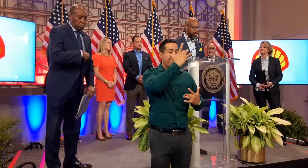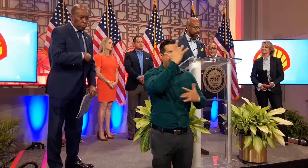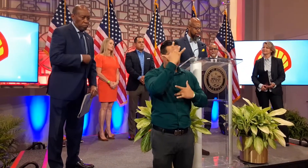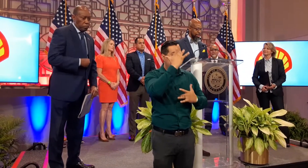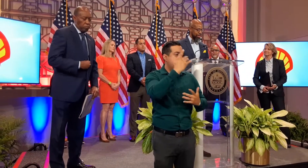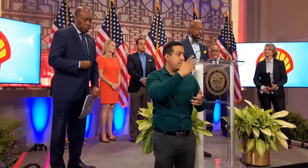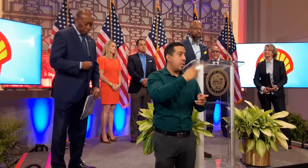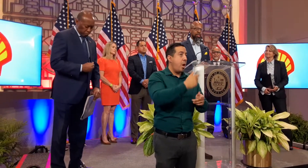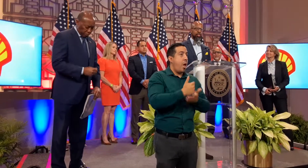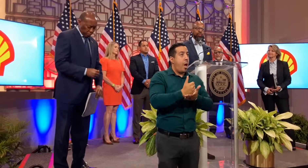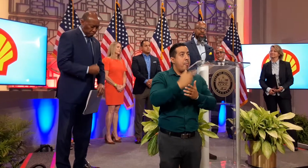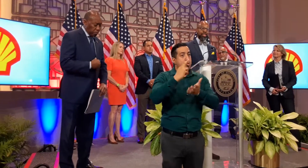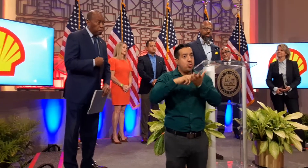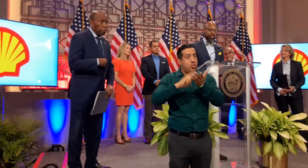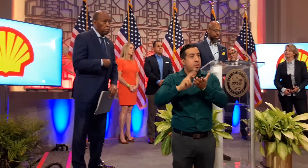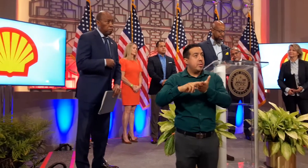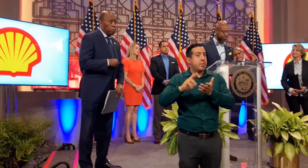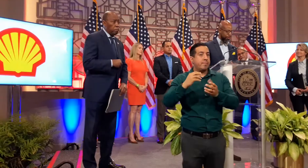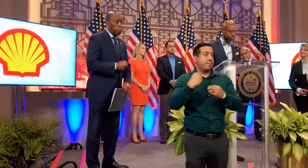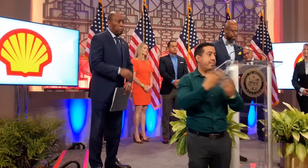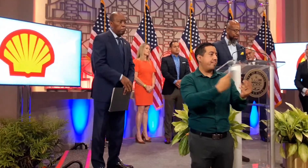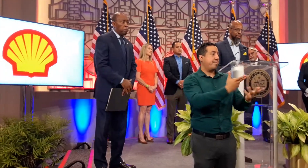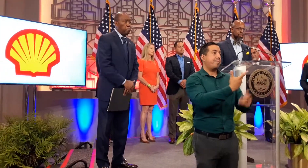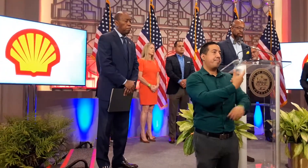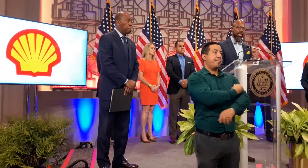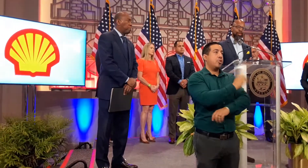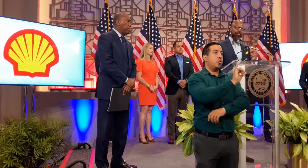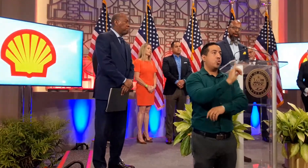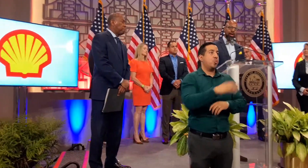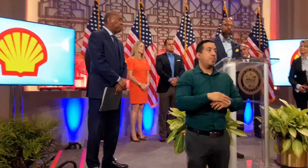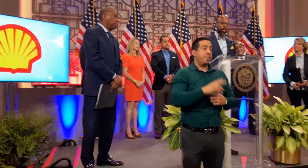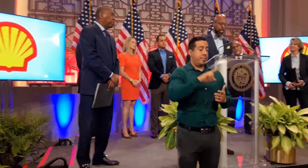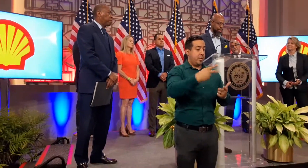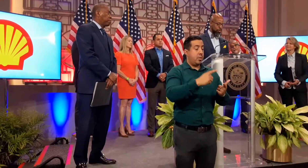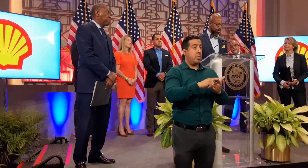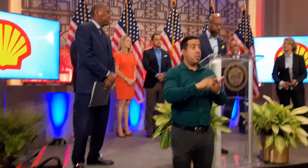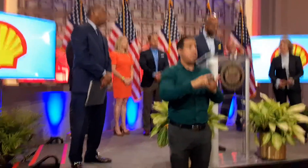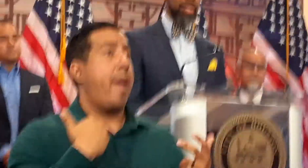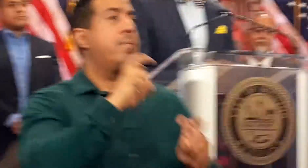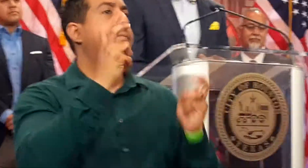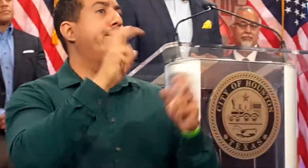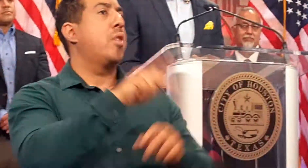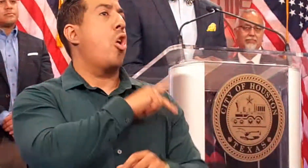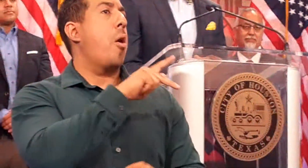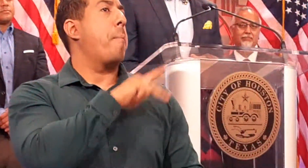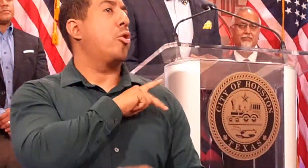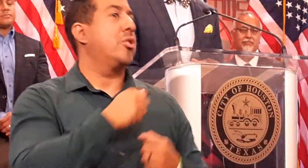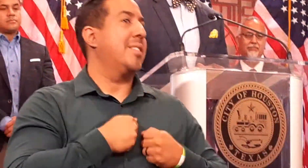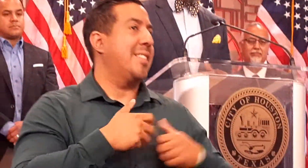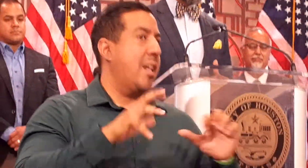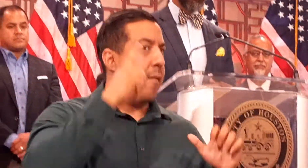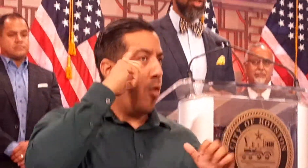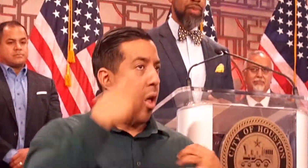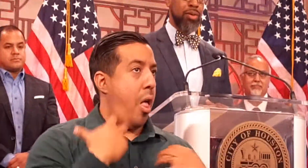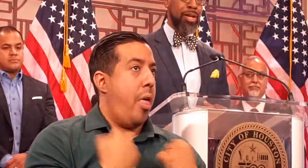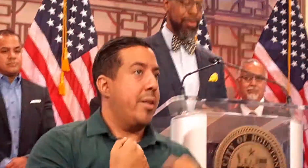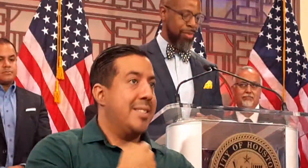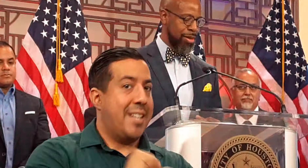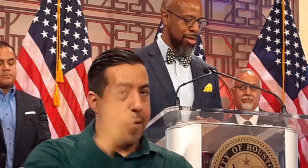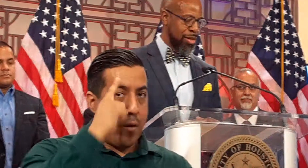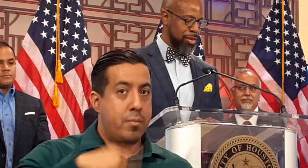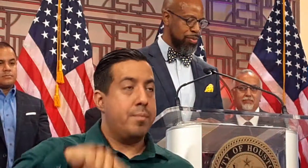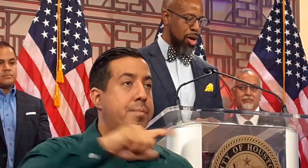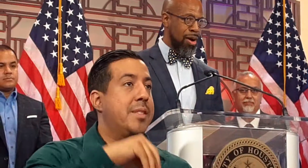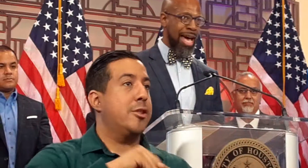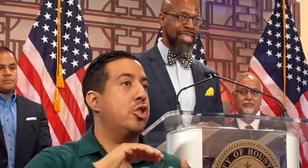treatment and administer vaccines. Second, our frontline workers for the health and safety of others in the community.